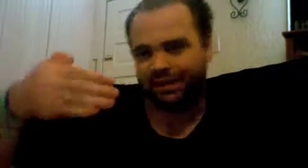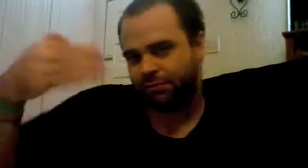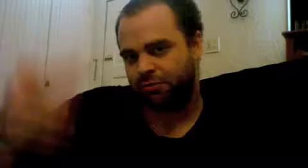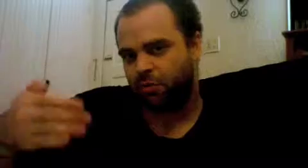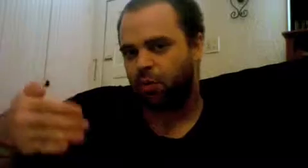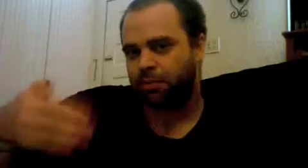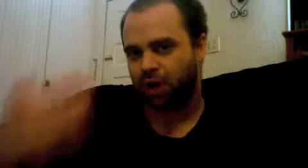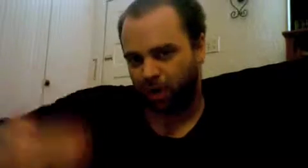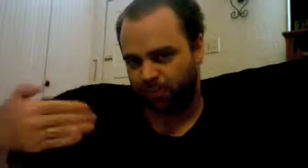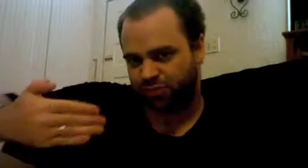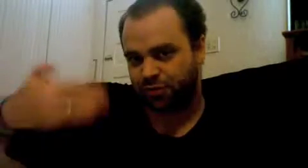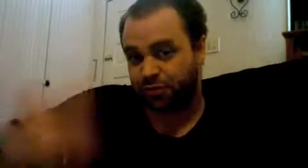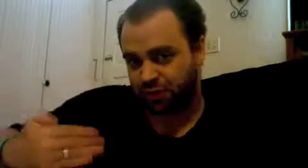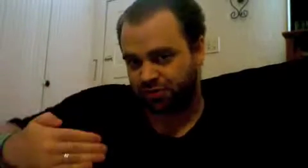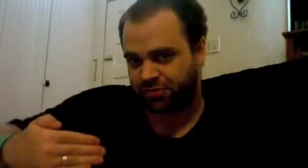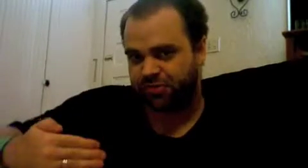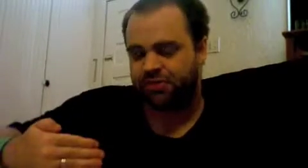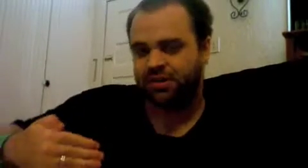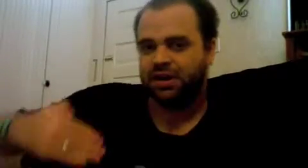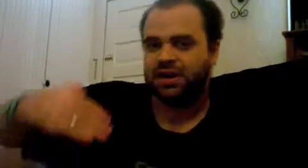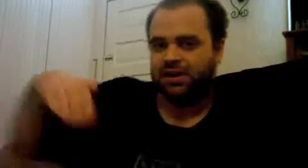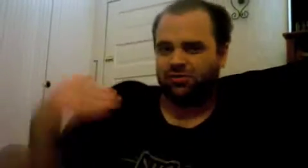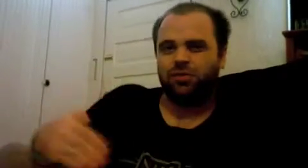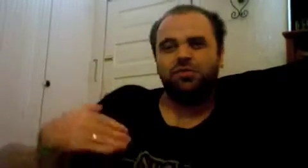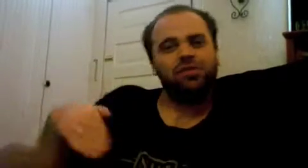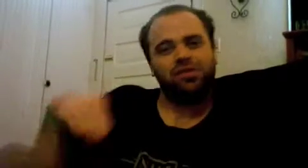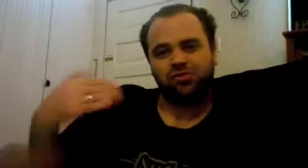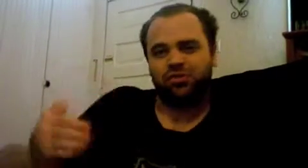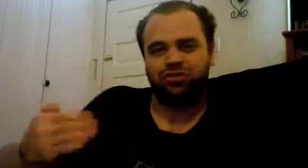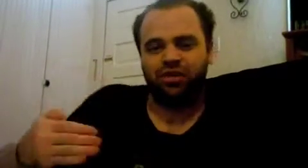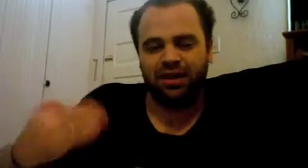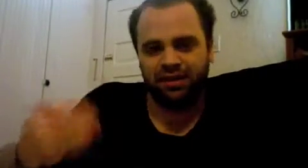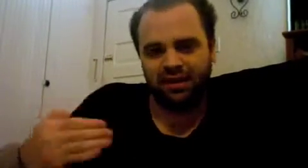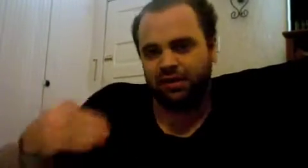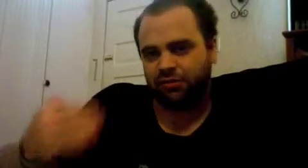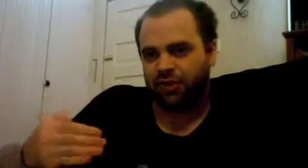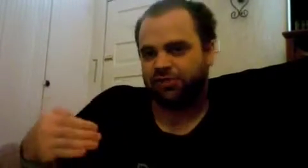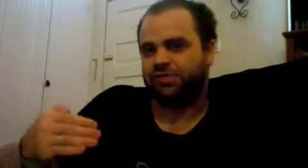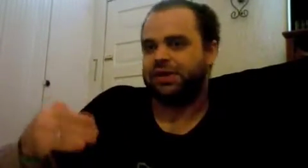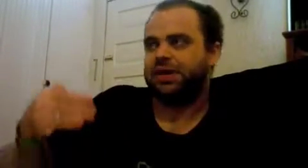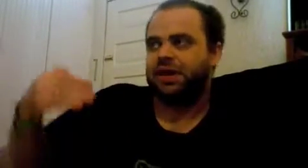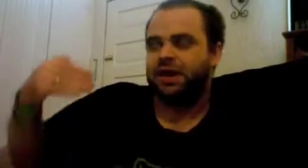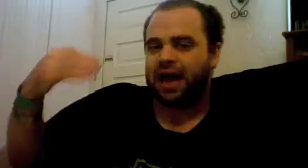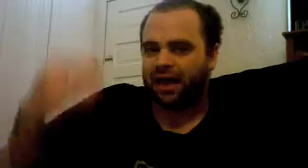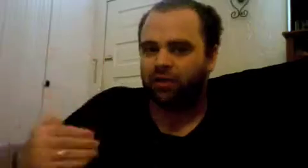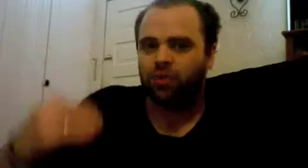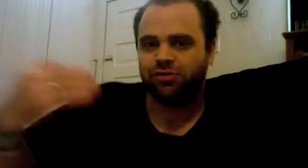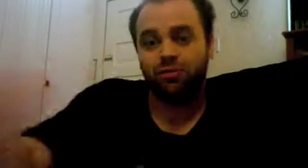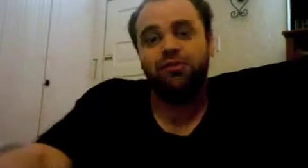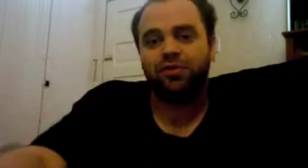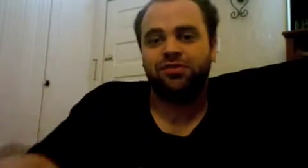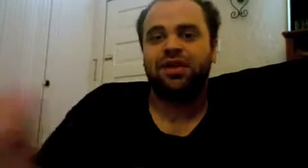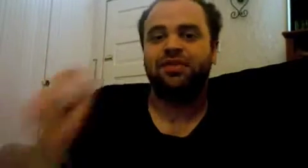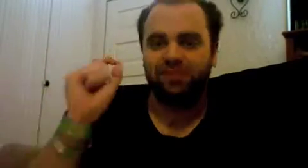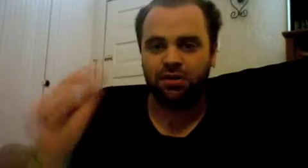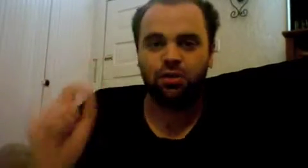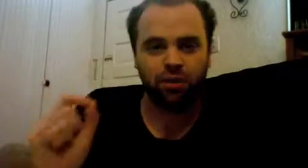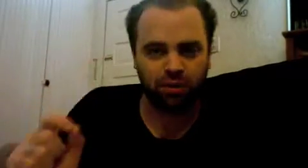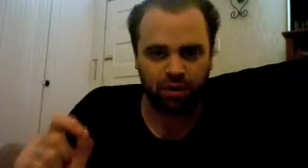form comes first sort of this traditional idea in philosophy Hegel wants to reverse that and say no no no no